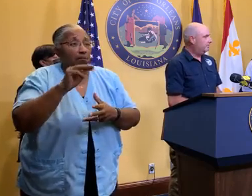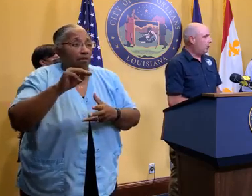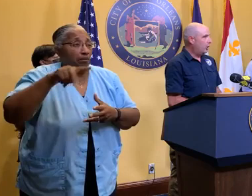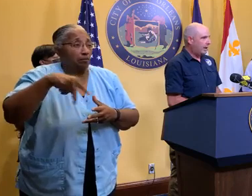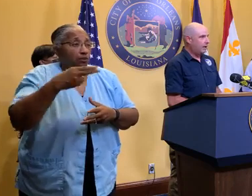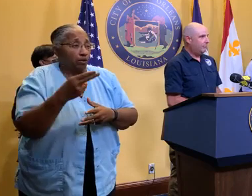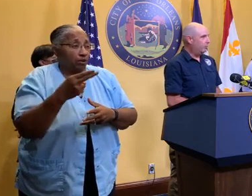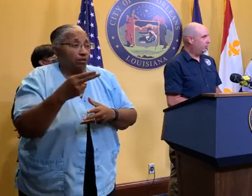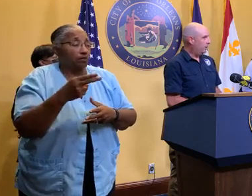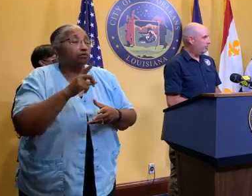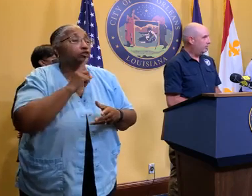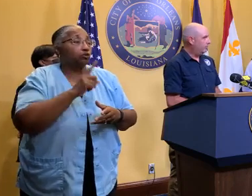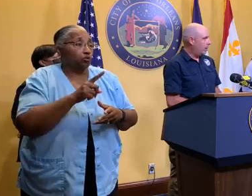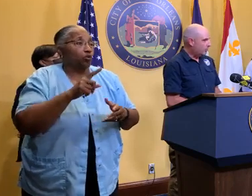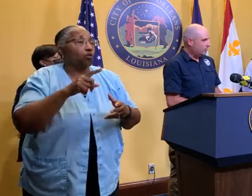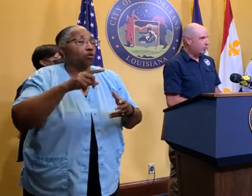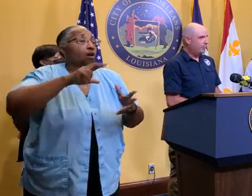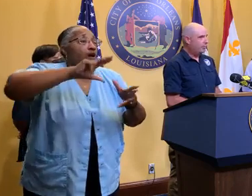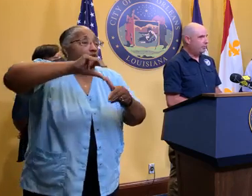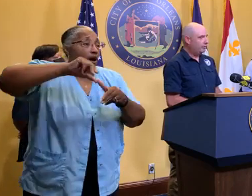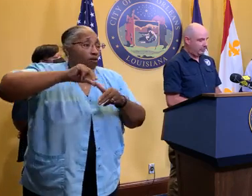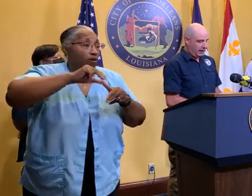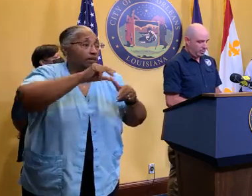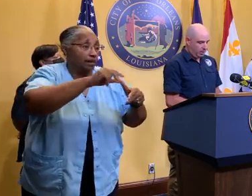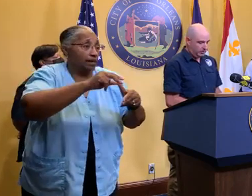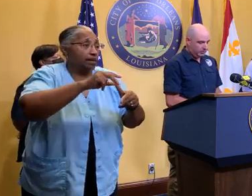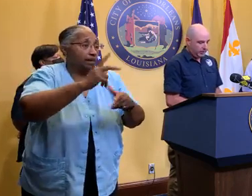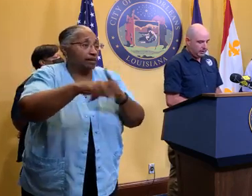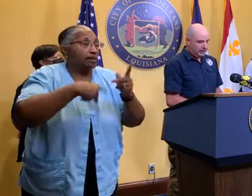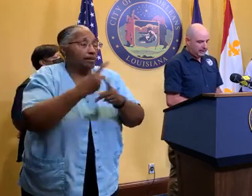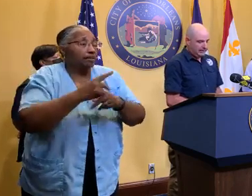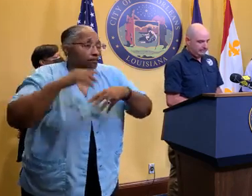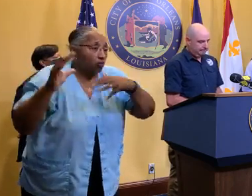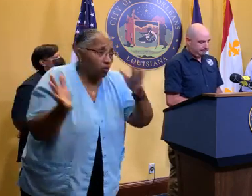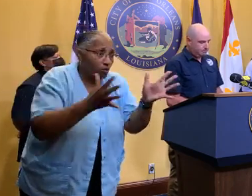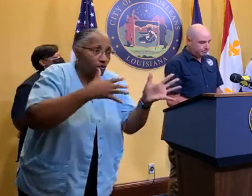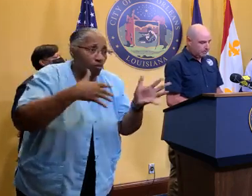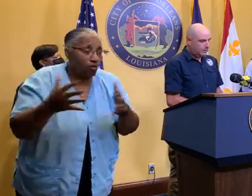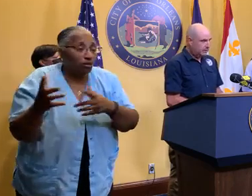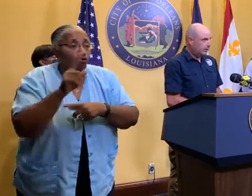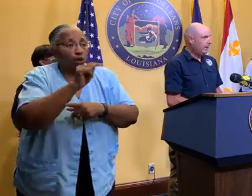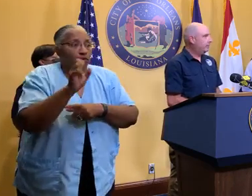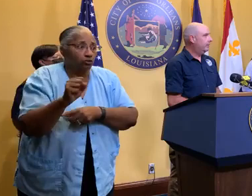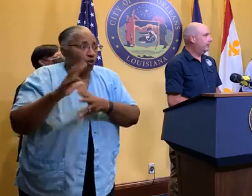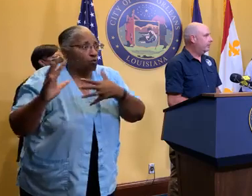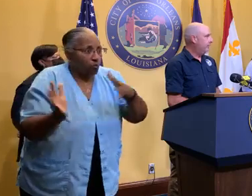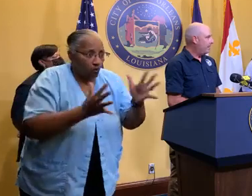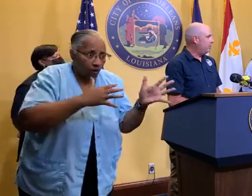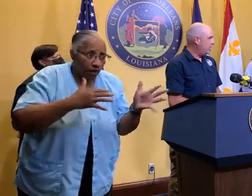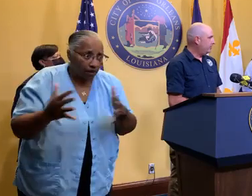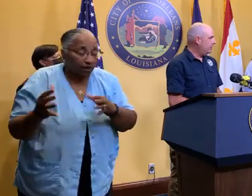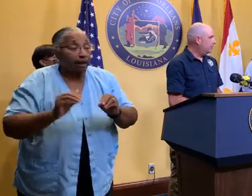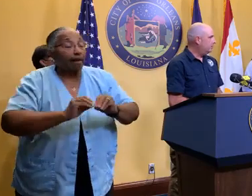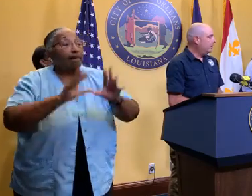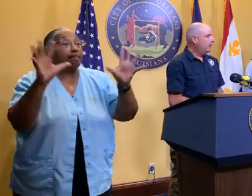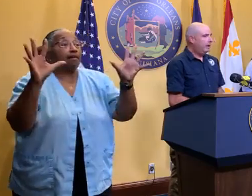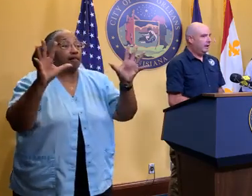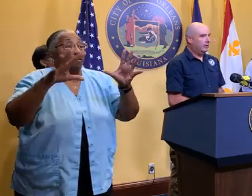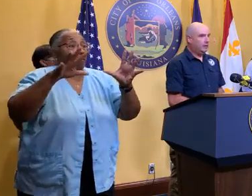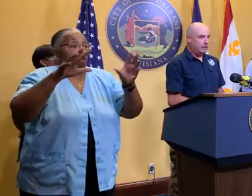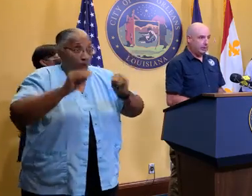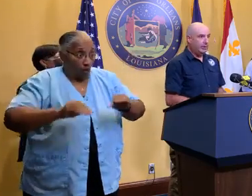Certainly hurricane-force winds, tropical-storm-force sustained winds. Clearly, there's damage out there,